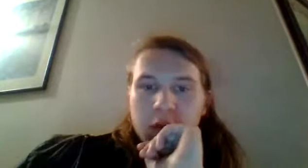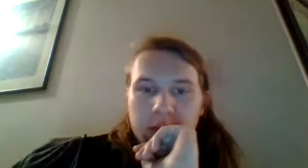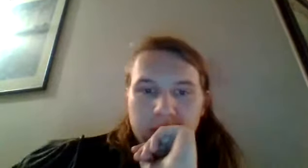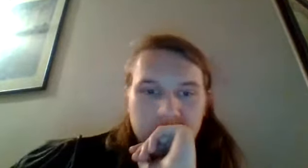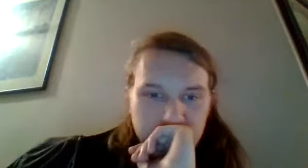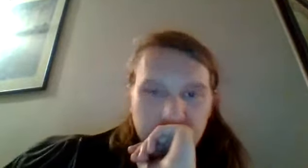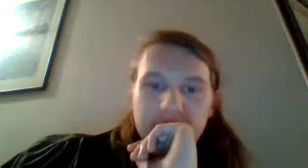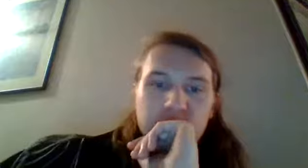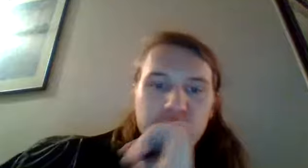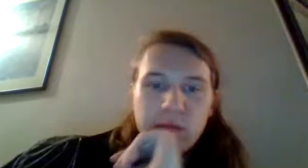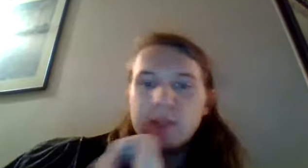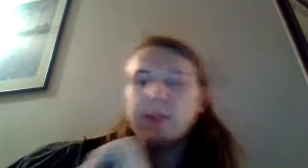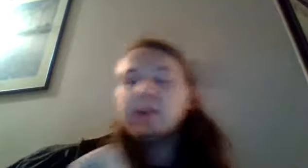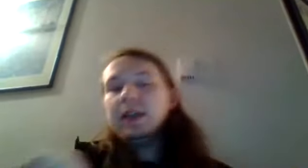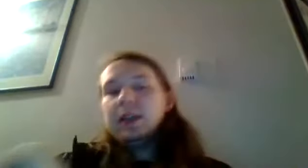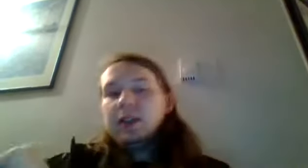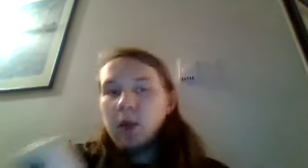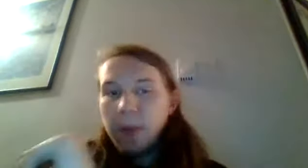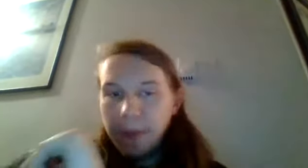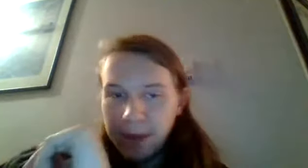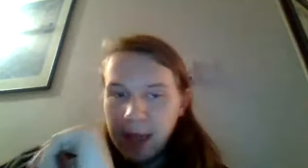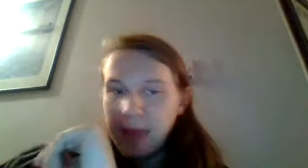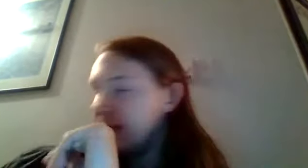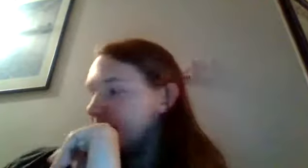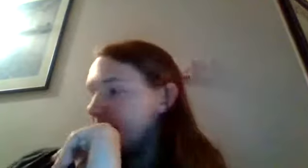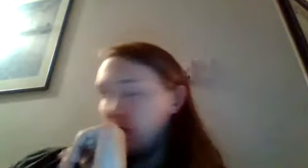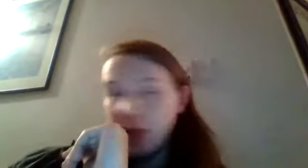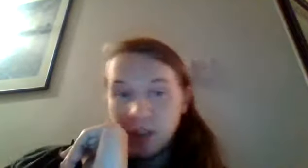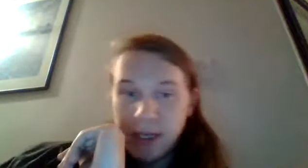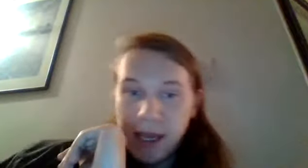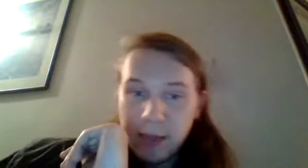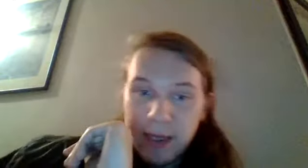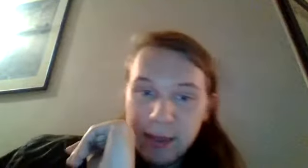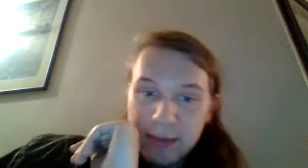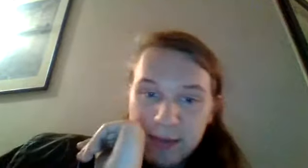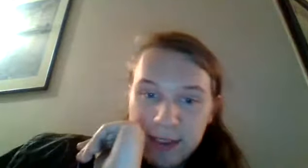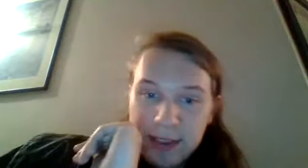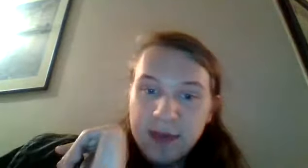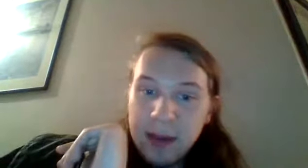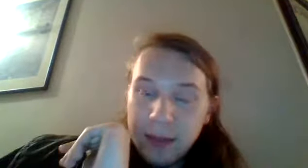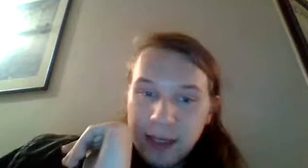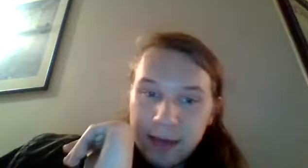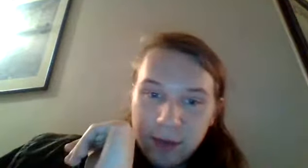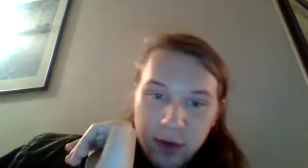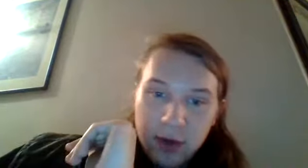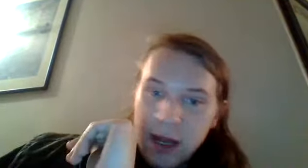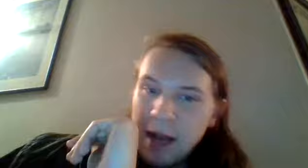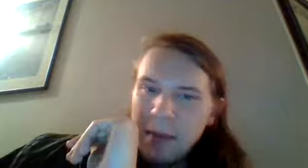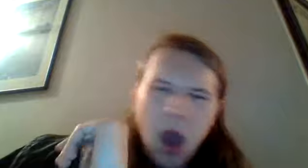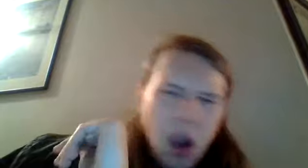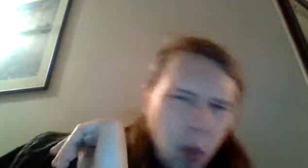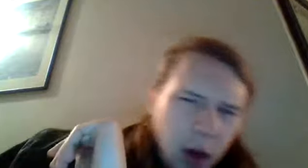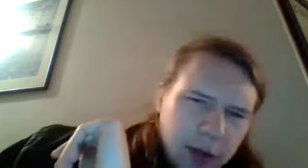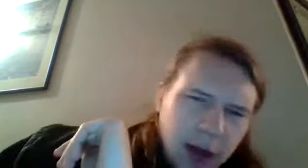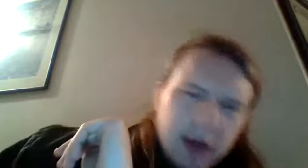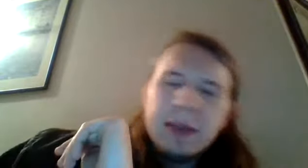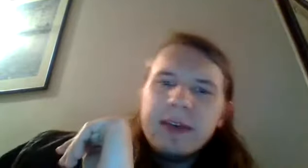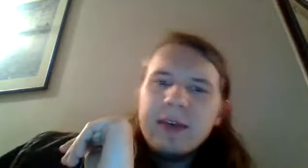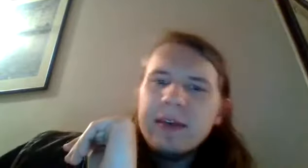returns right hojo returns so the guy that has a nice crush on kagame comes and visits the family to give her um a hot water bottle i believe he gives